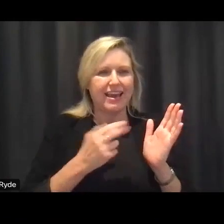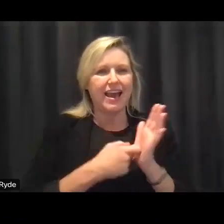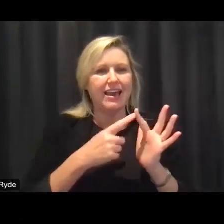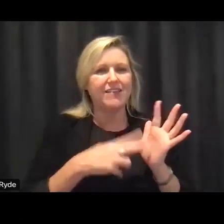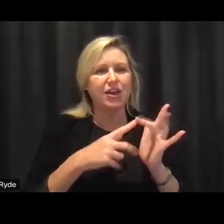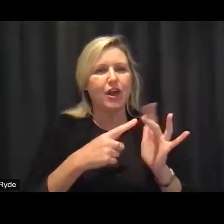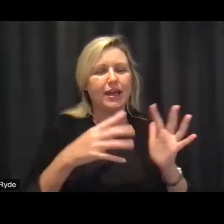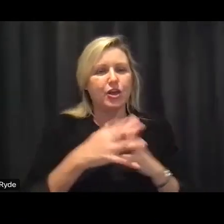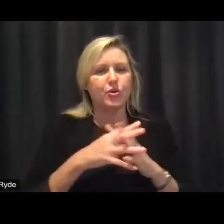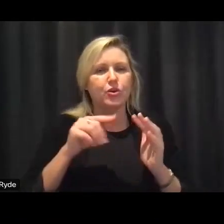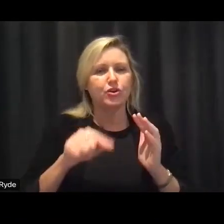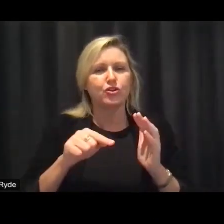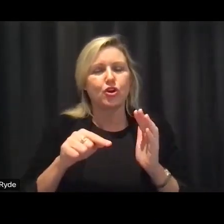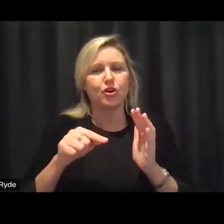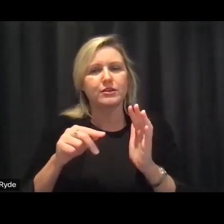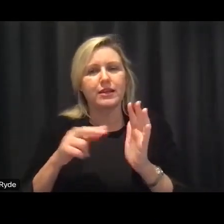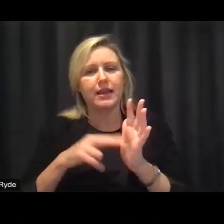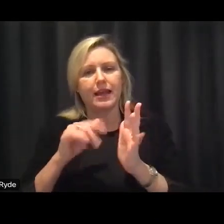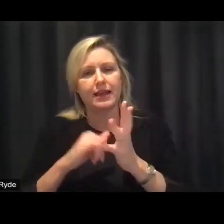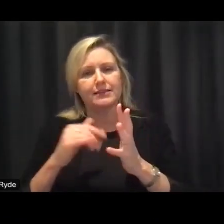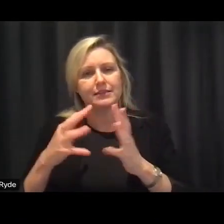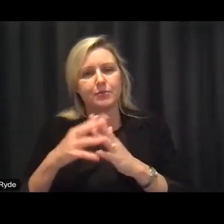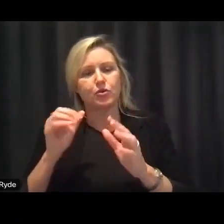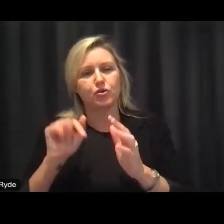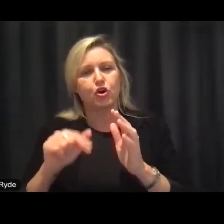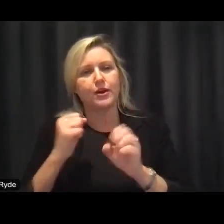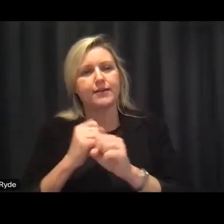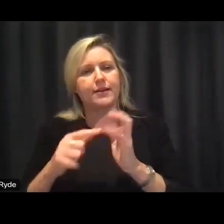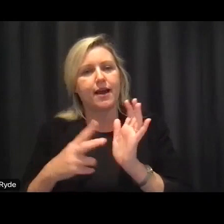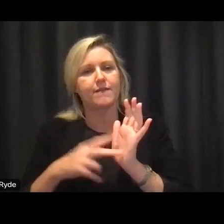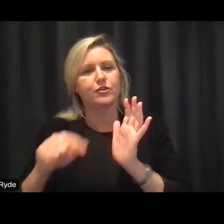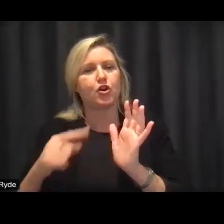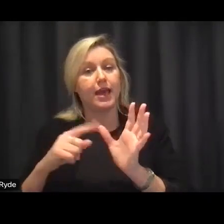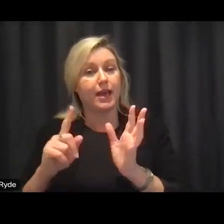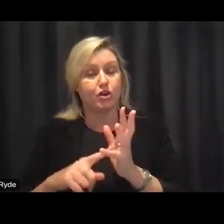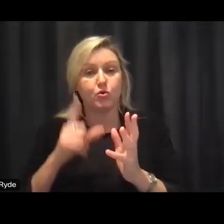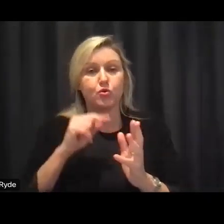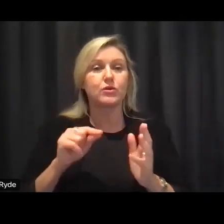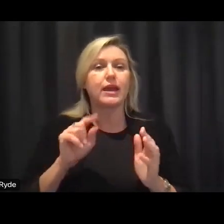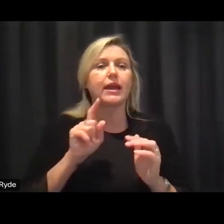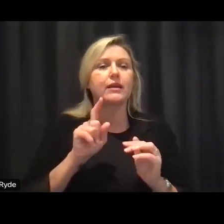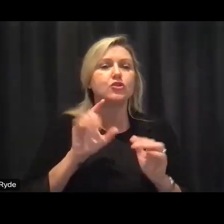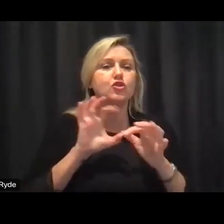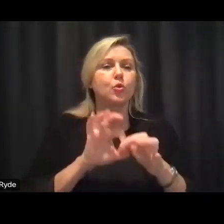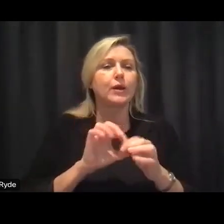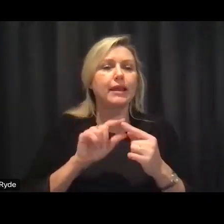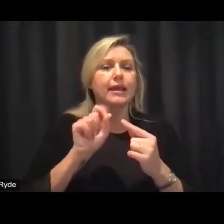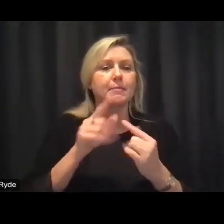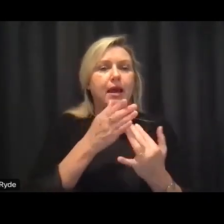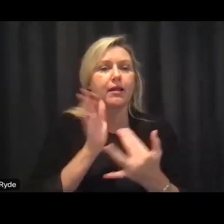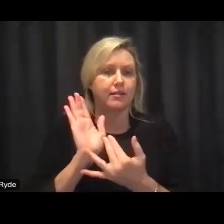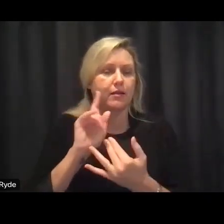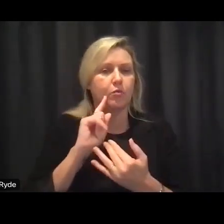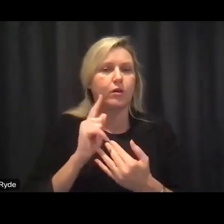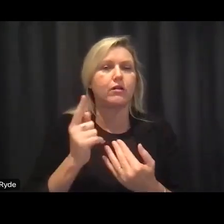and you can sign up for updates there um but also as usual um if